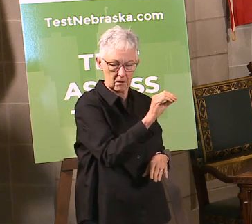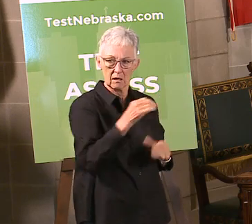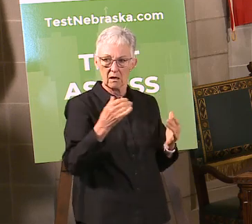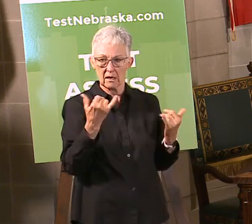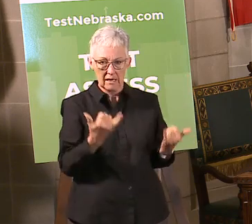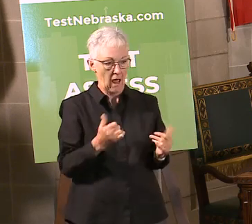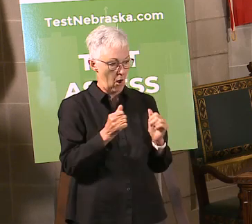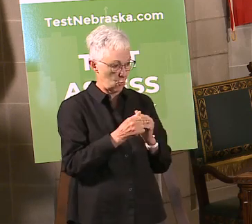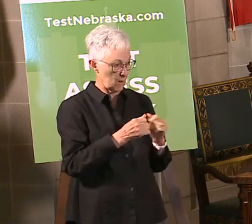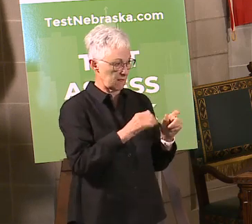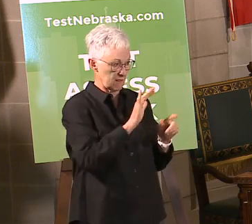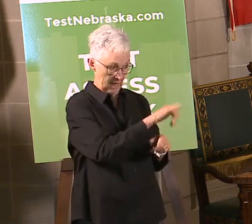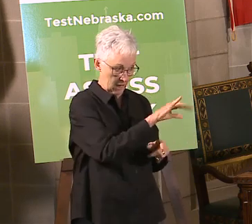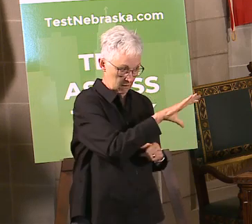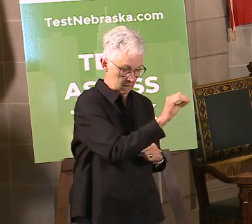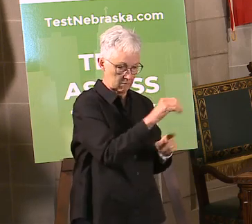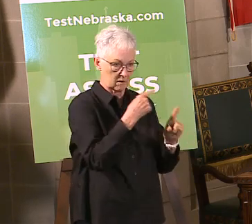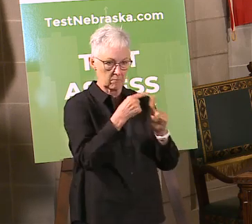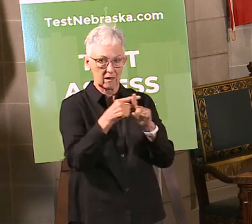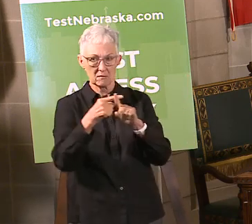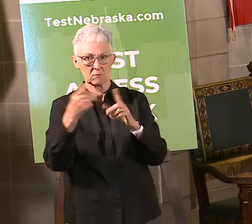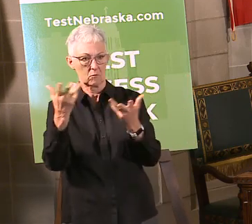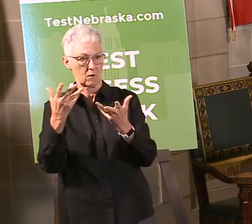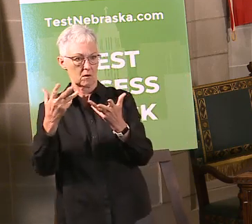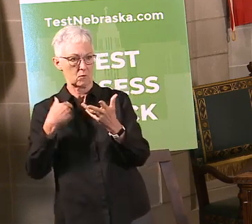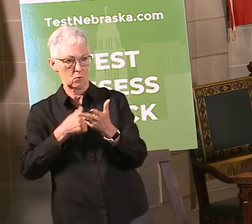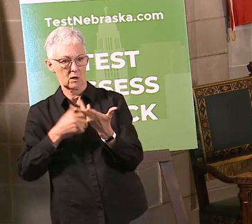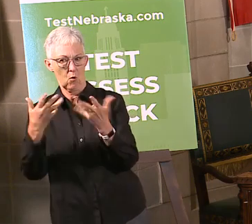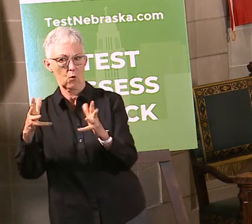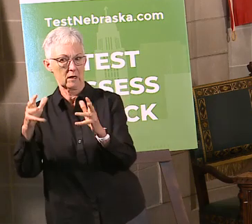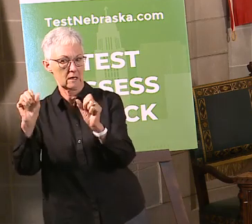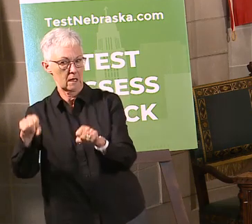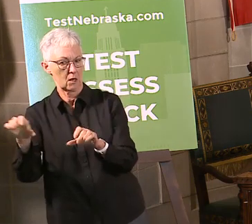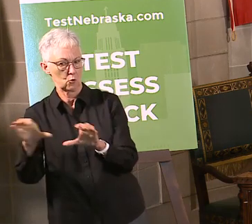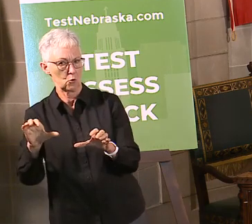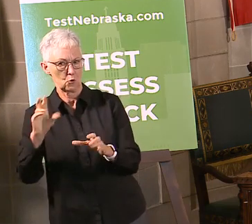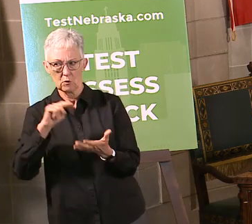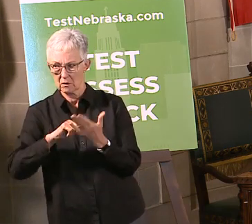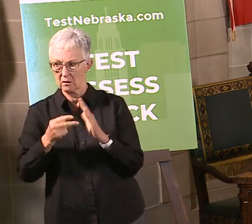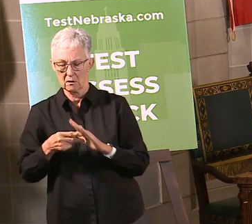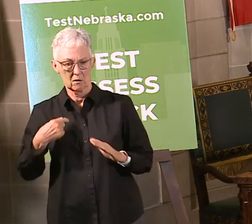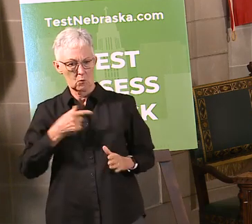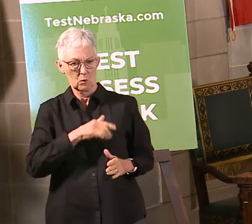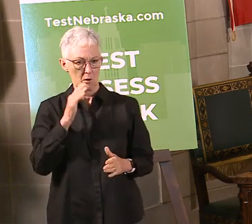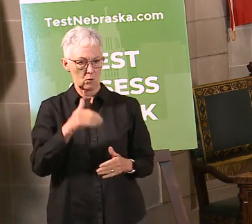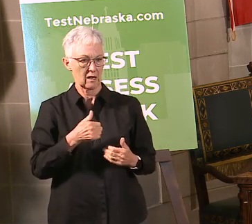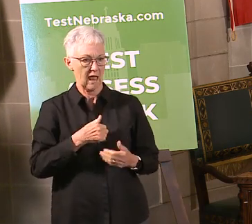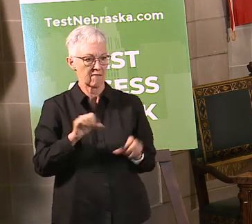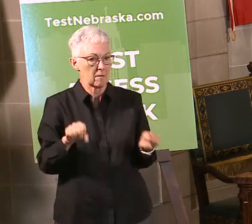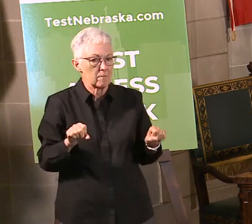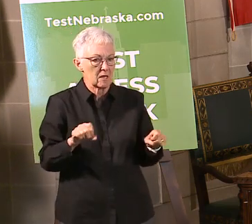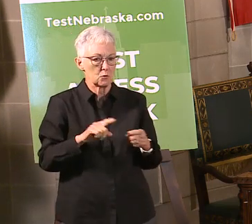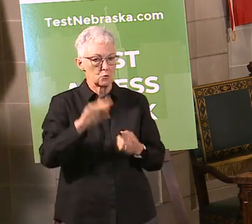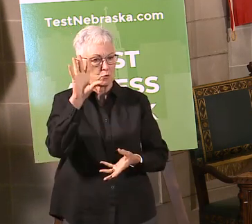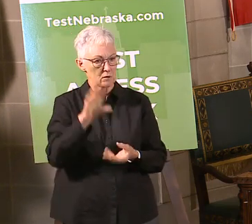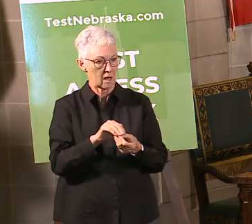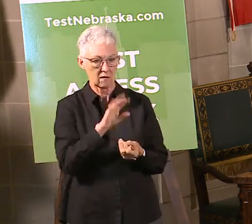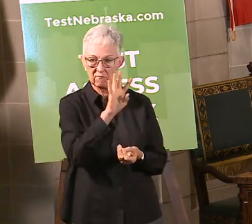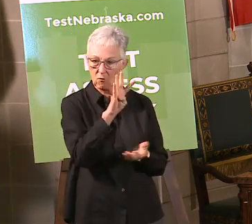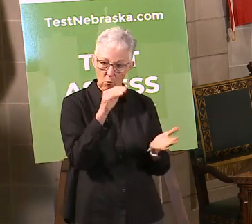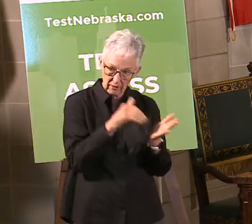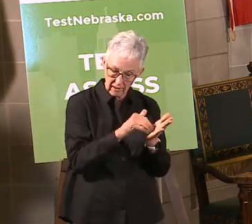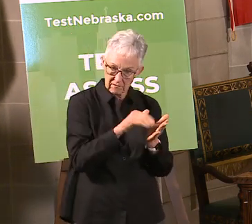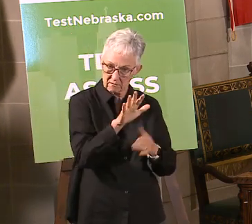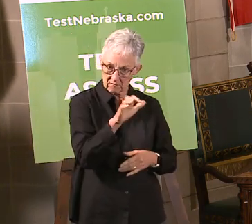ability to test people here in the state of Nebraska so that we can find those people who are tested positive, get them to isolate, do the